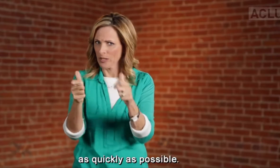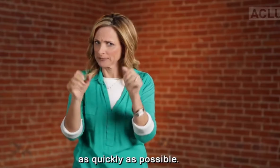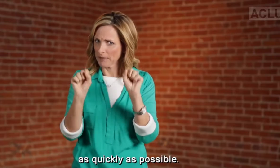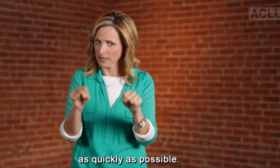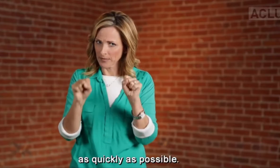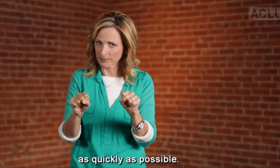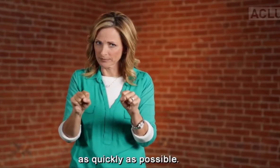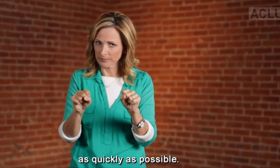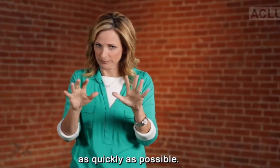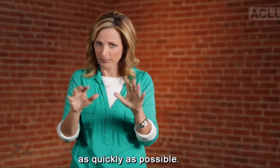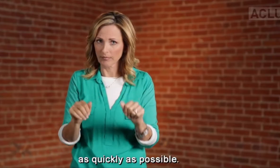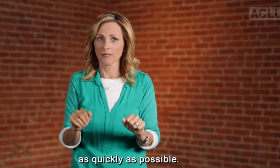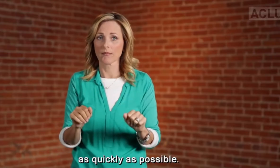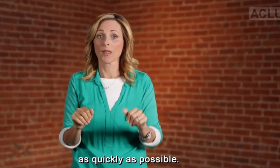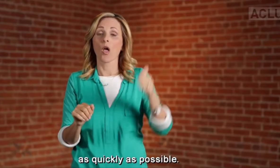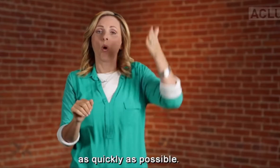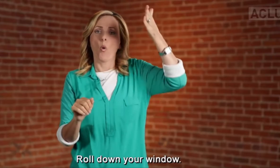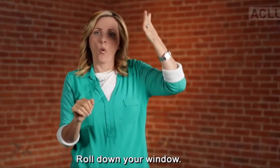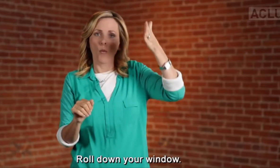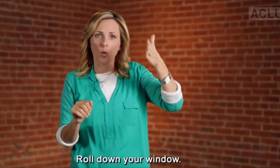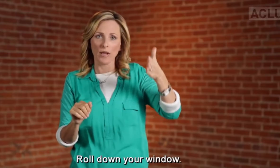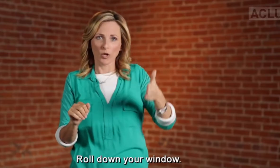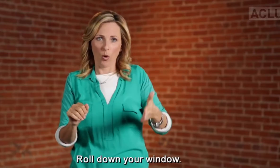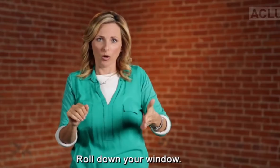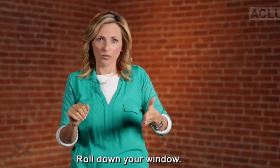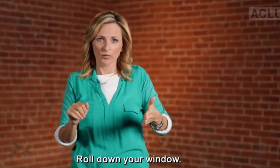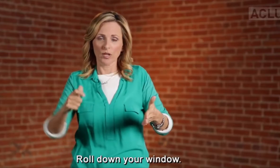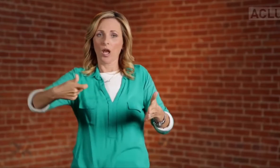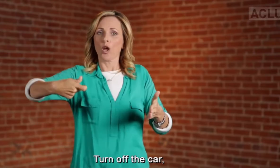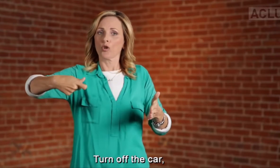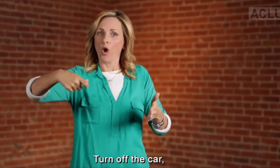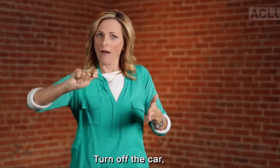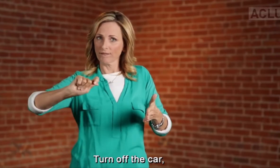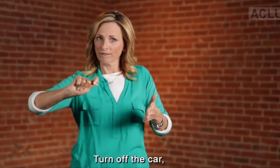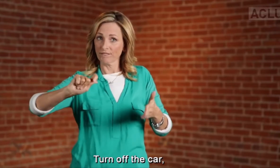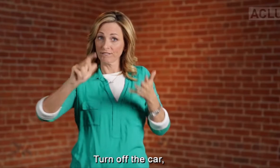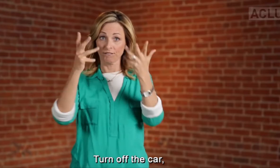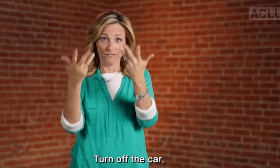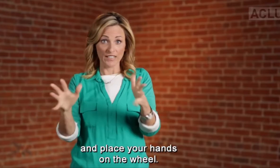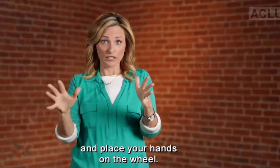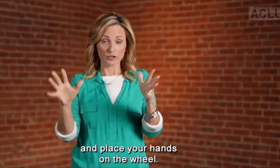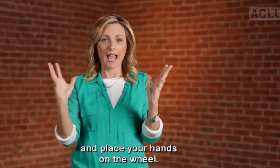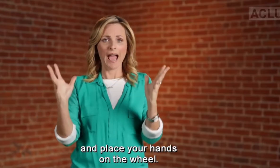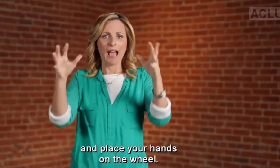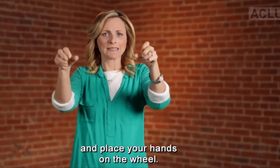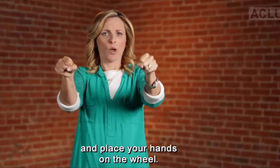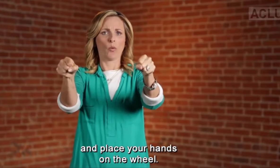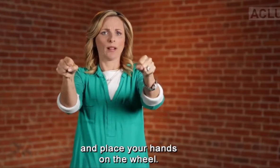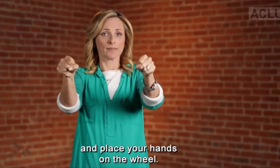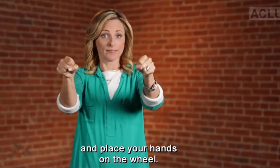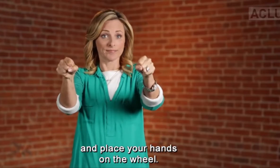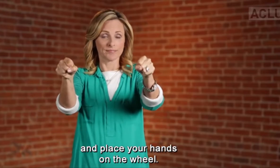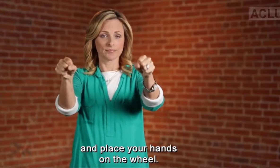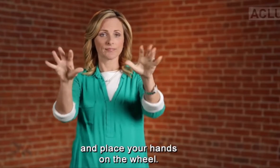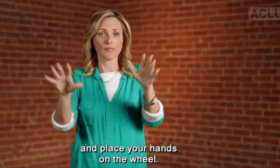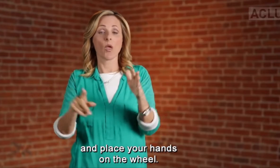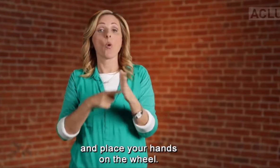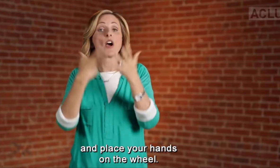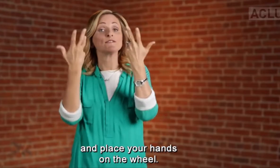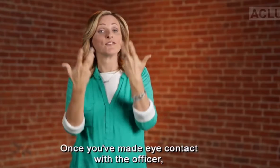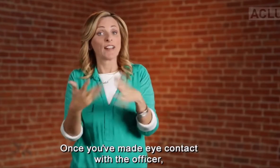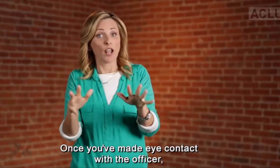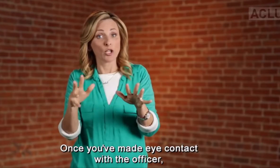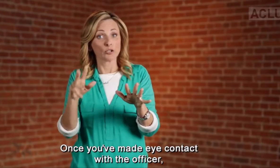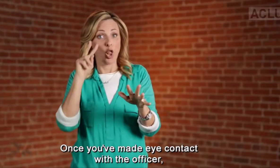safe place as quickly as possible. Roll down your window, turn off the car, and place your hands on the wheel.